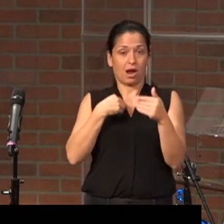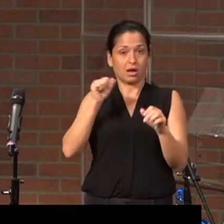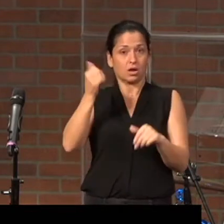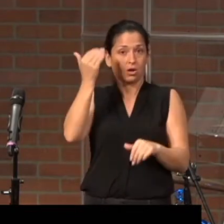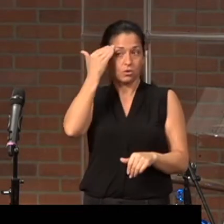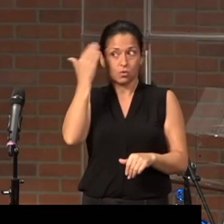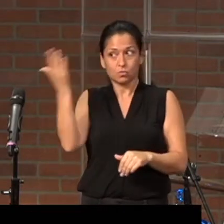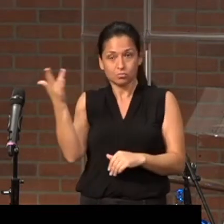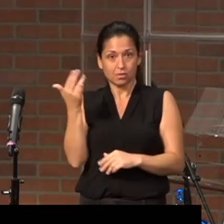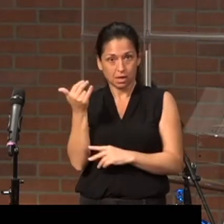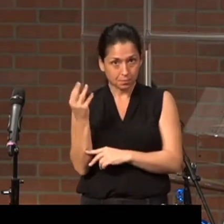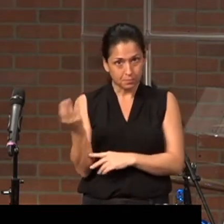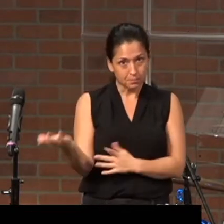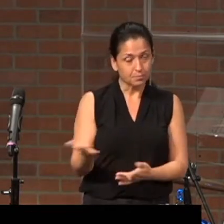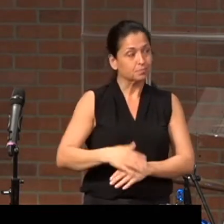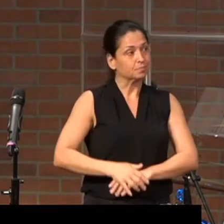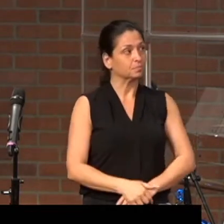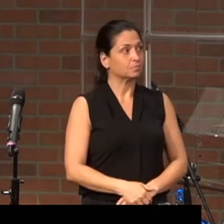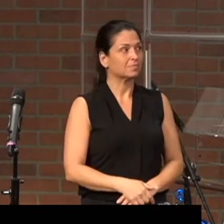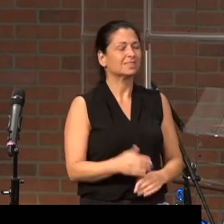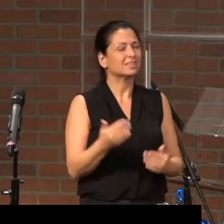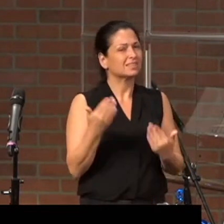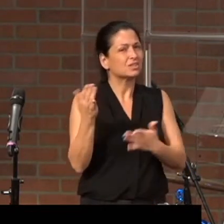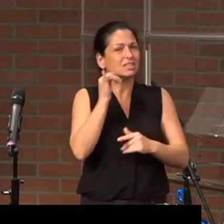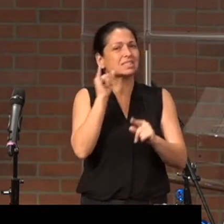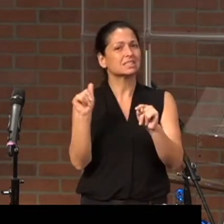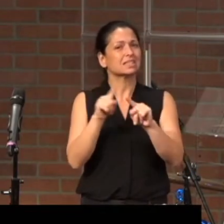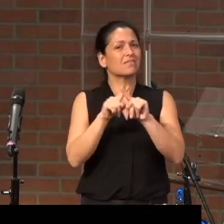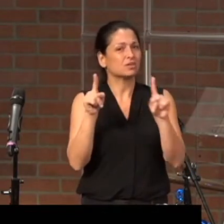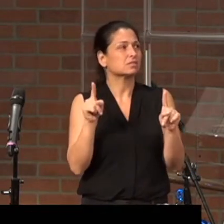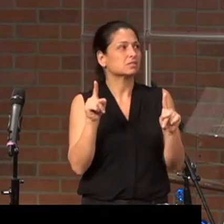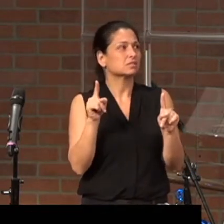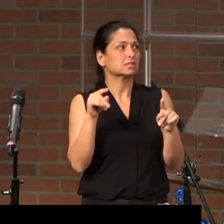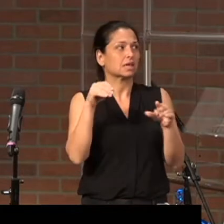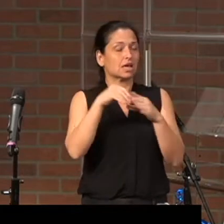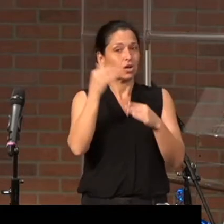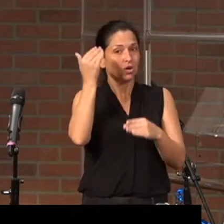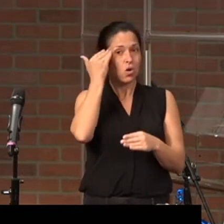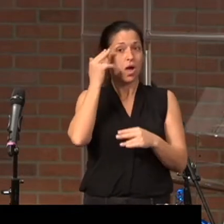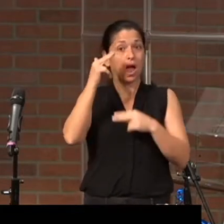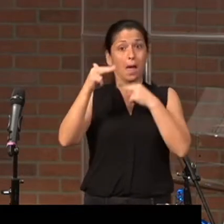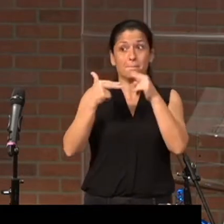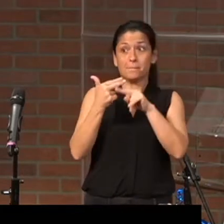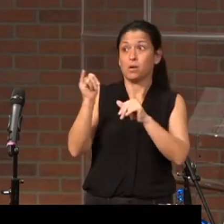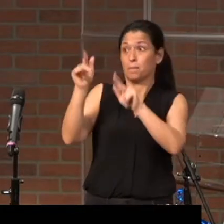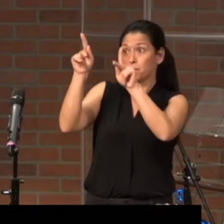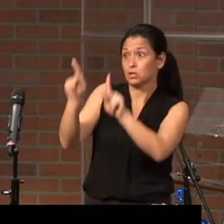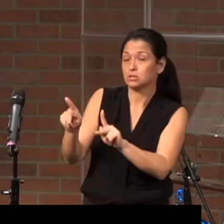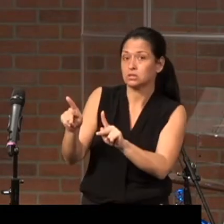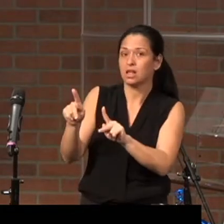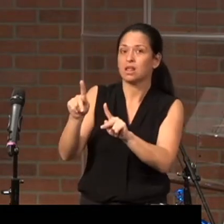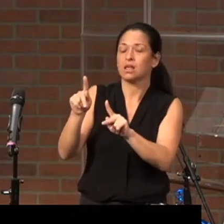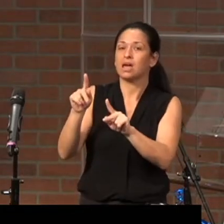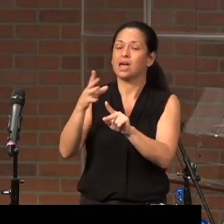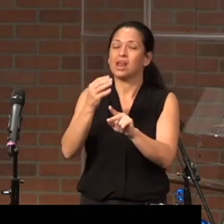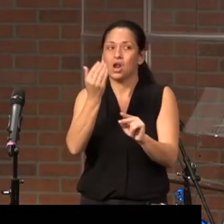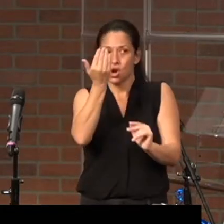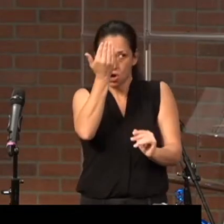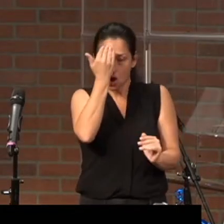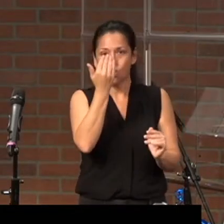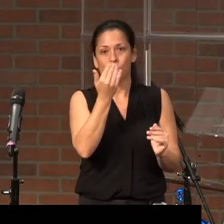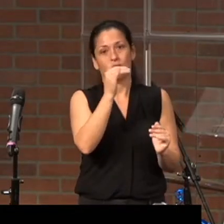Michael Jordan. There's a difference in knowing about someone and knowing someone.